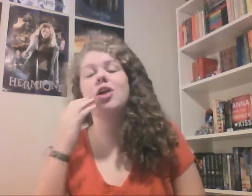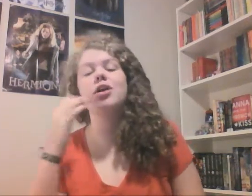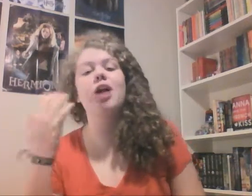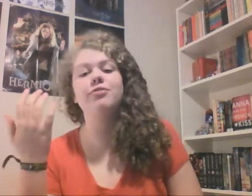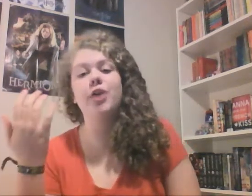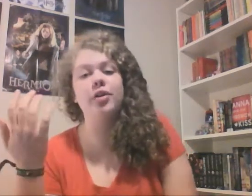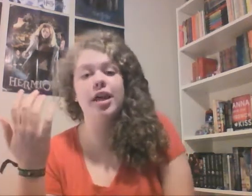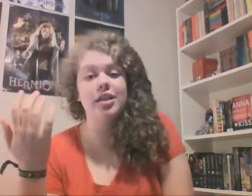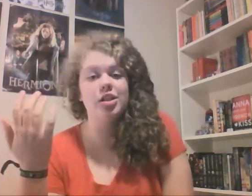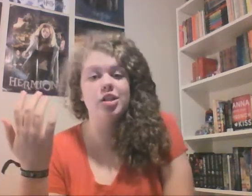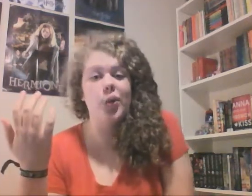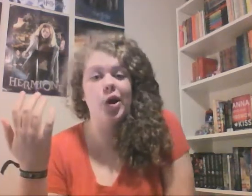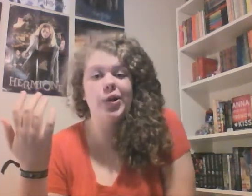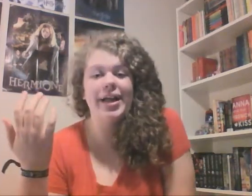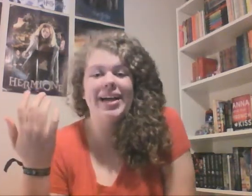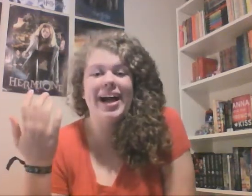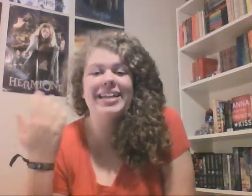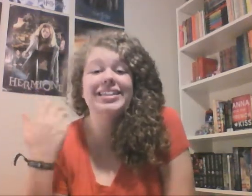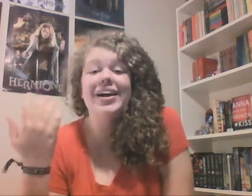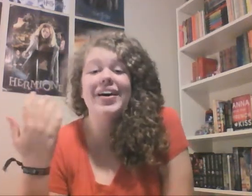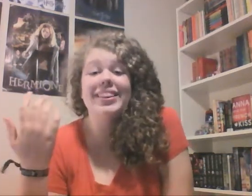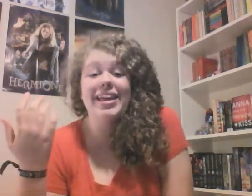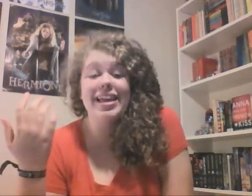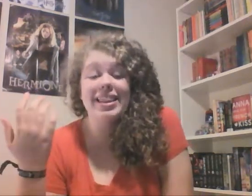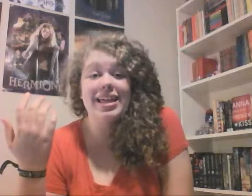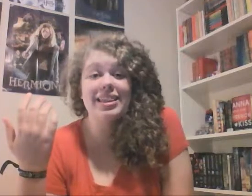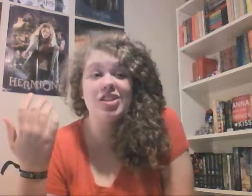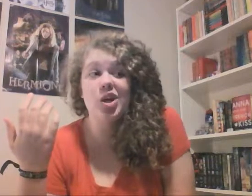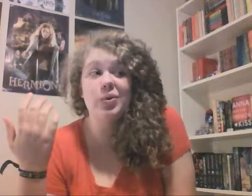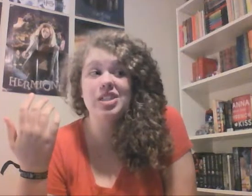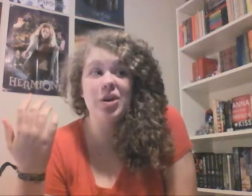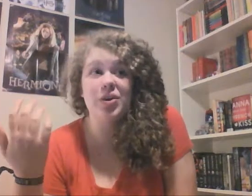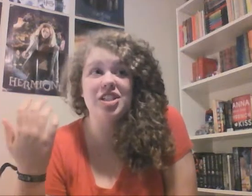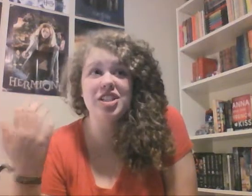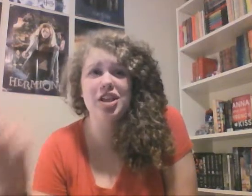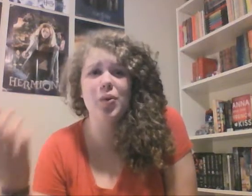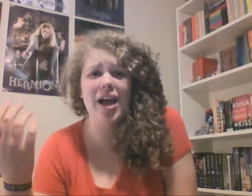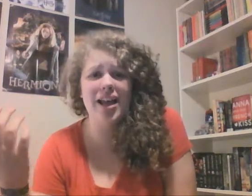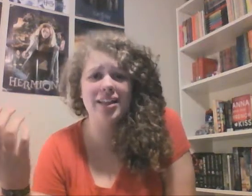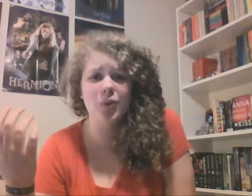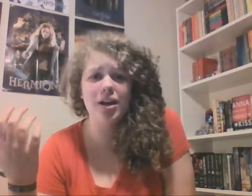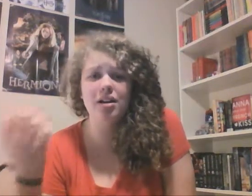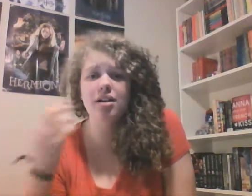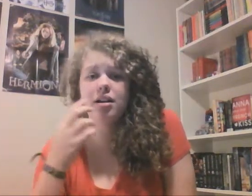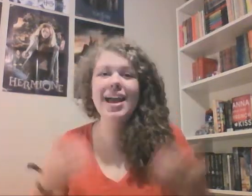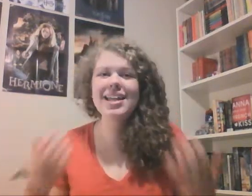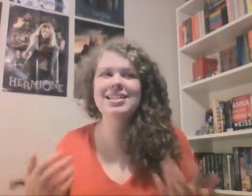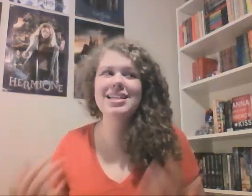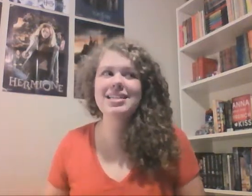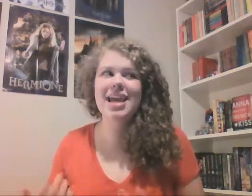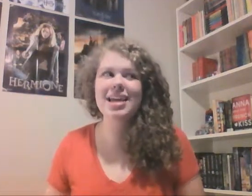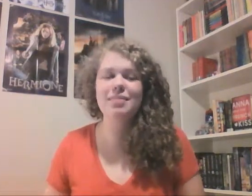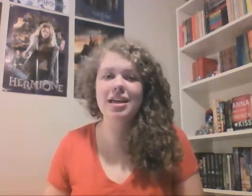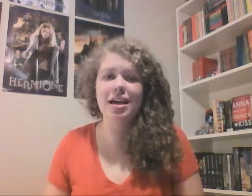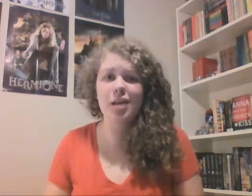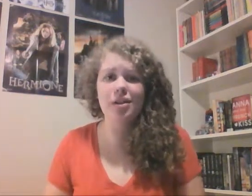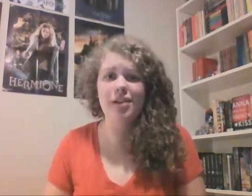started off not liking the show at all. Like, I did not think that the show was going to go anywhere. And it did take me a couple of